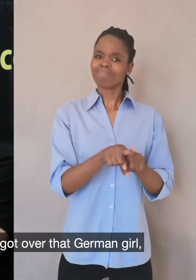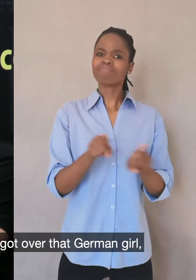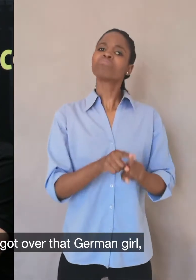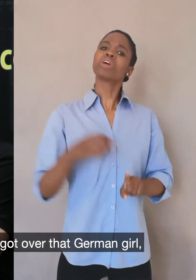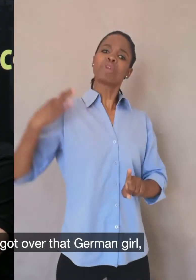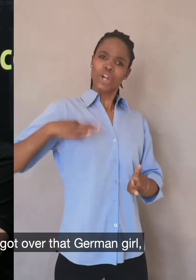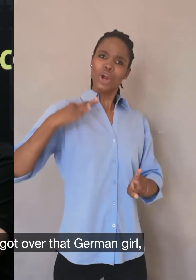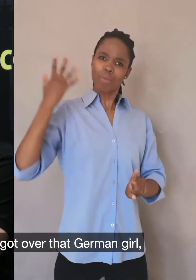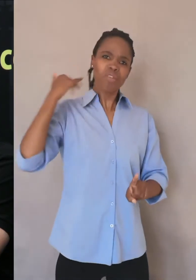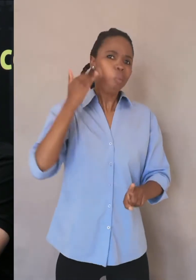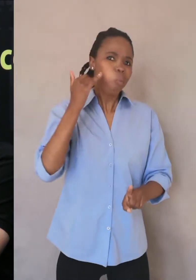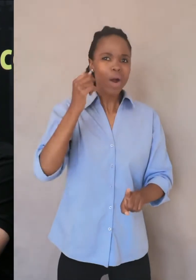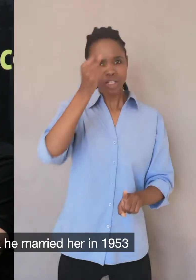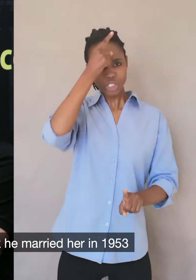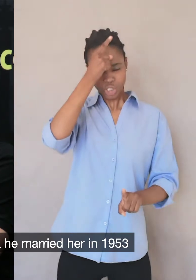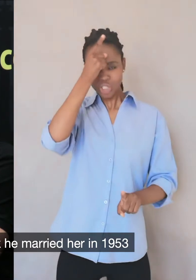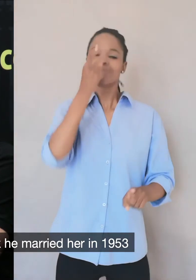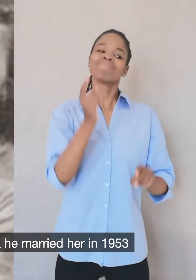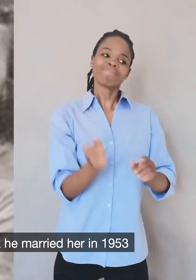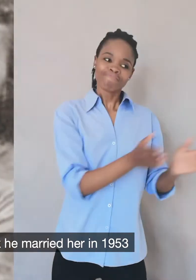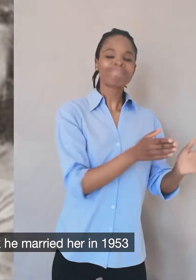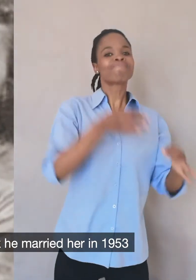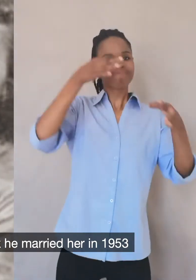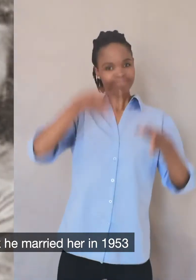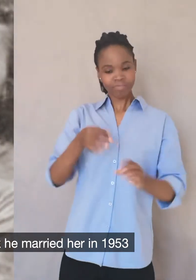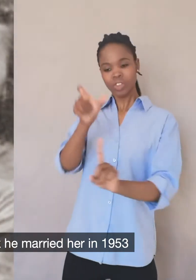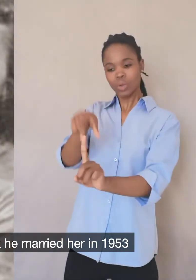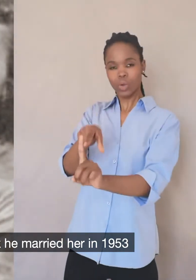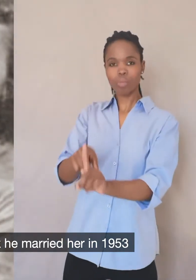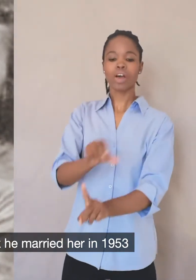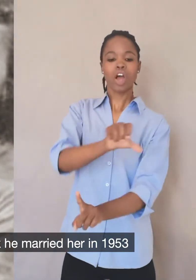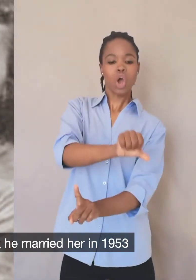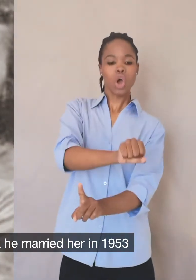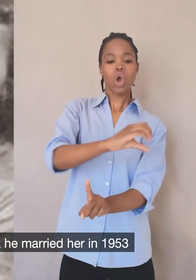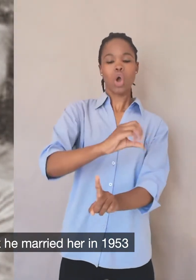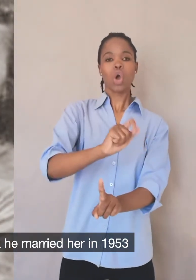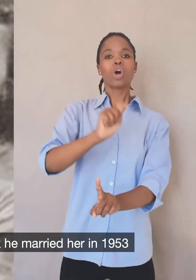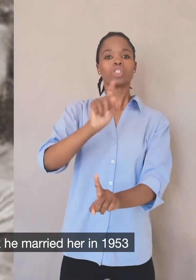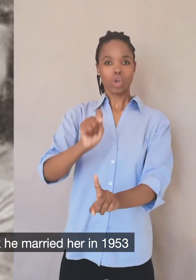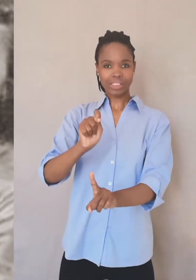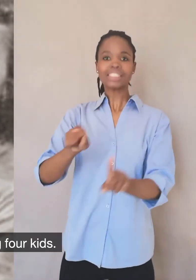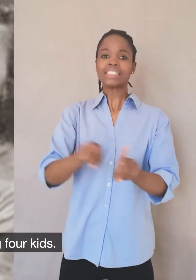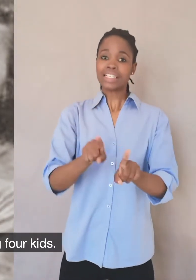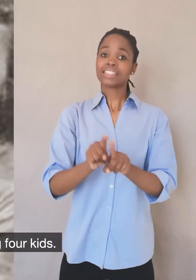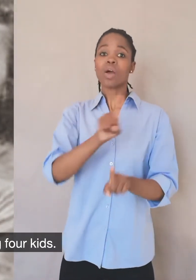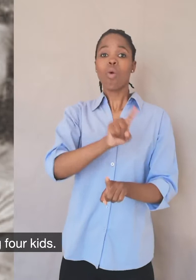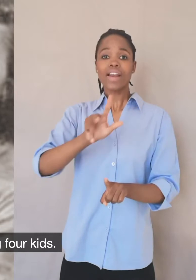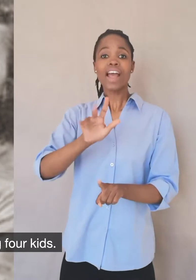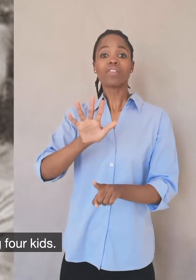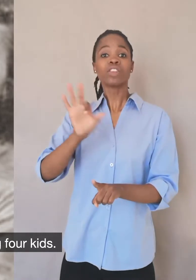over that German girl, he did marry Coretta Scott King. I think he married her in 1953. And they ended up having four kids.